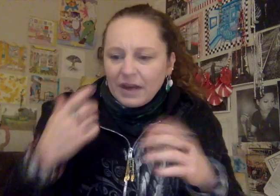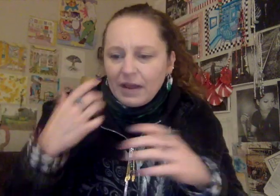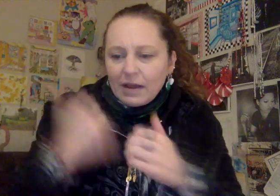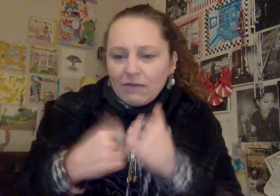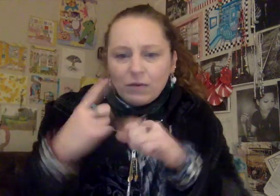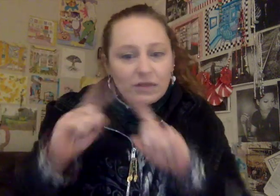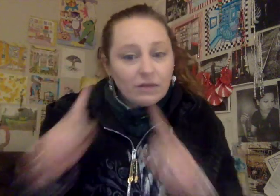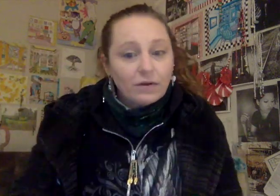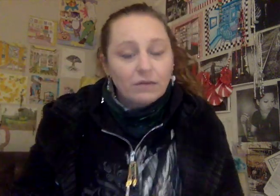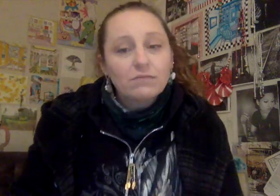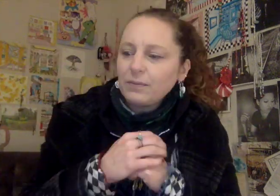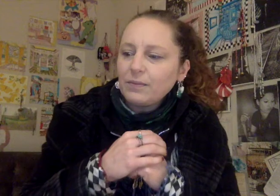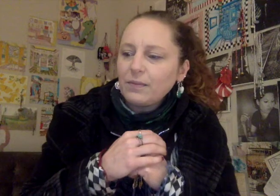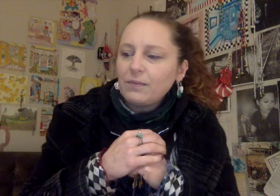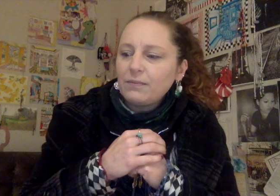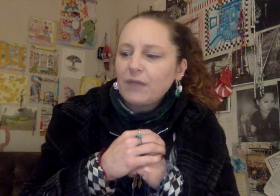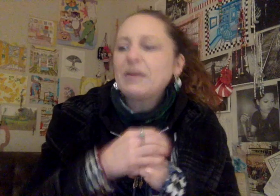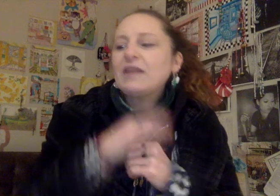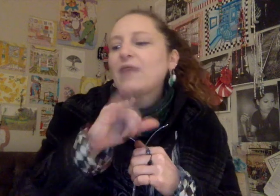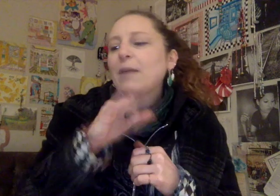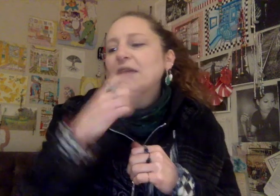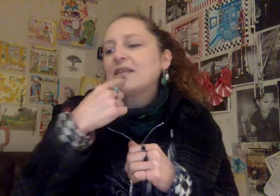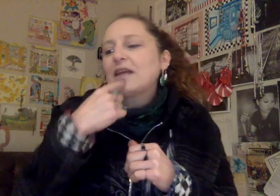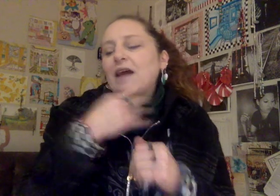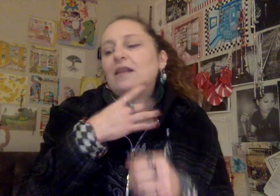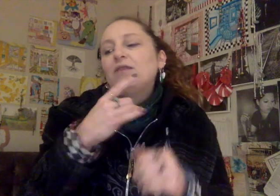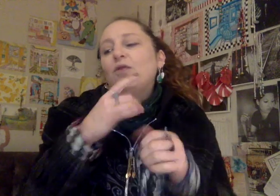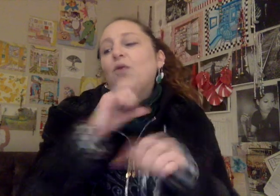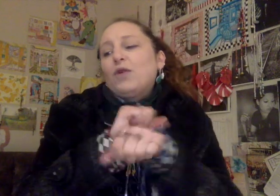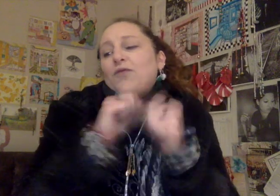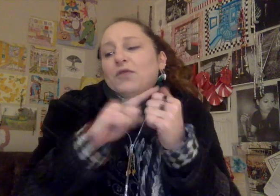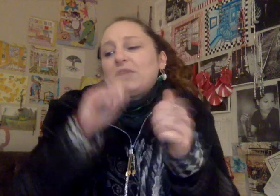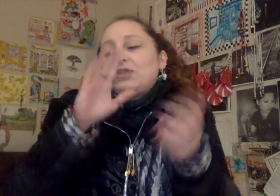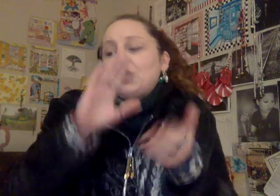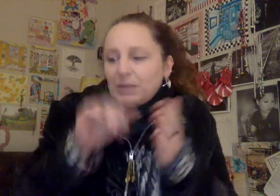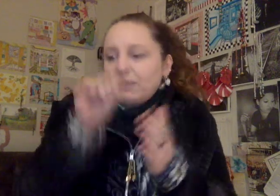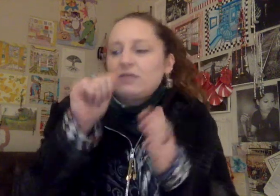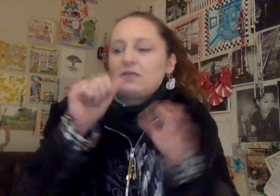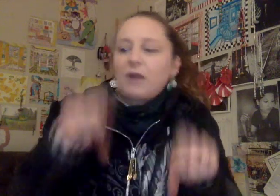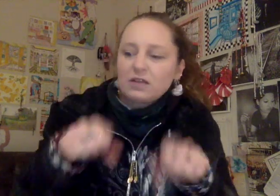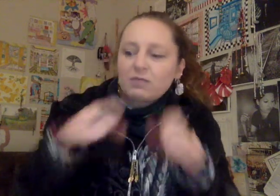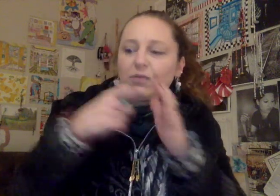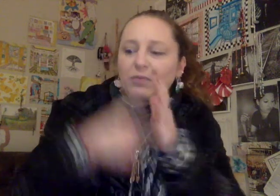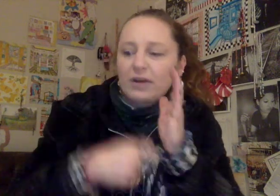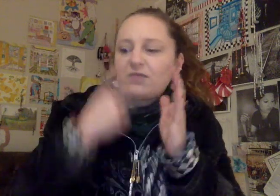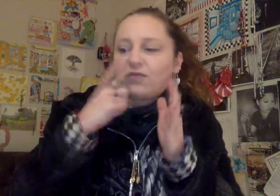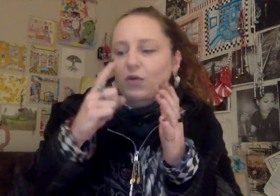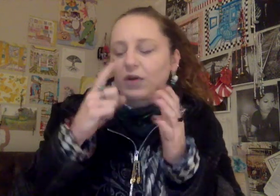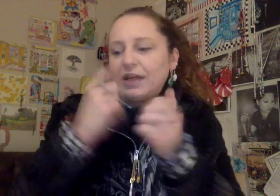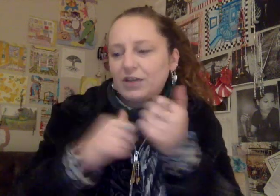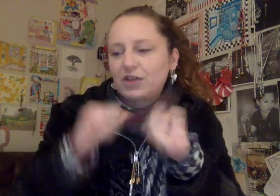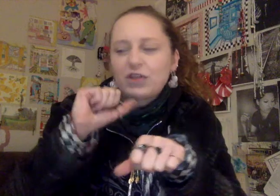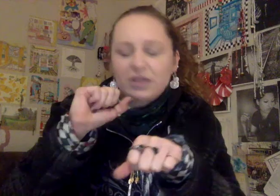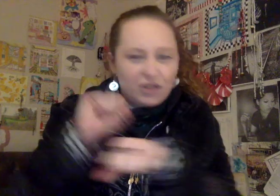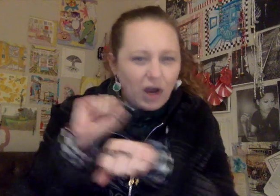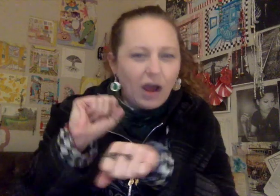everyone's different. I mean, that being said, I like to work for the cheapest possible price for each job,